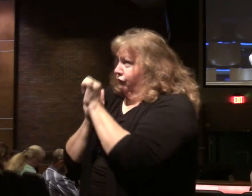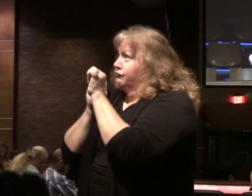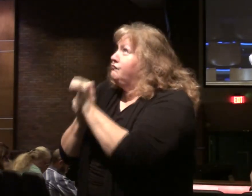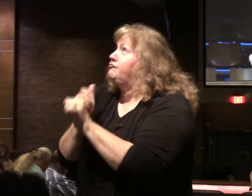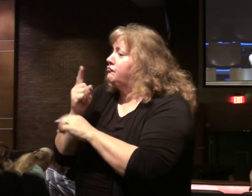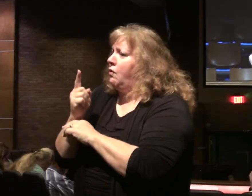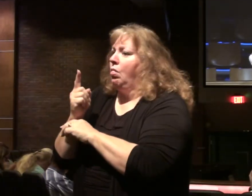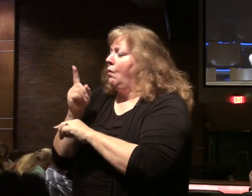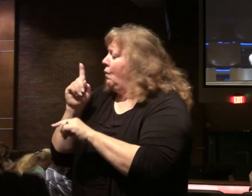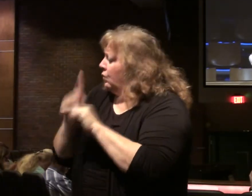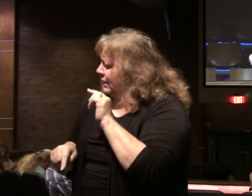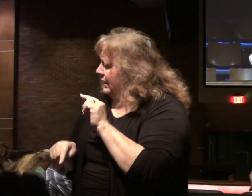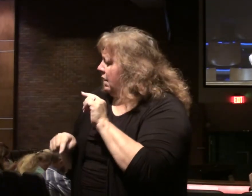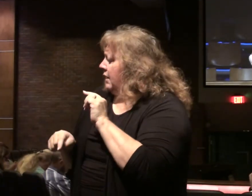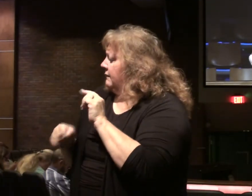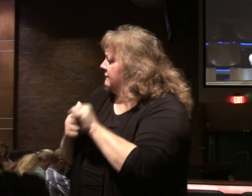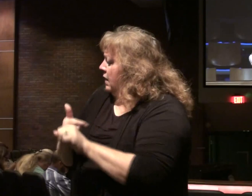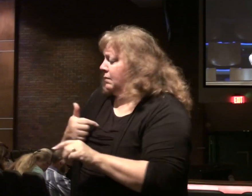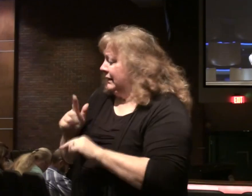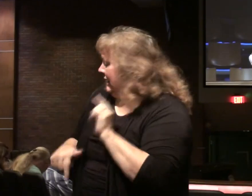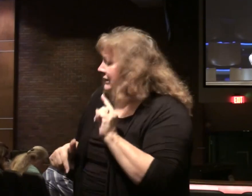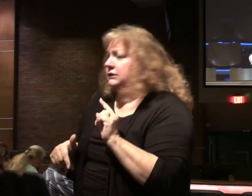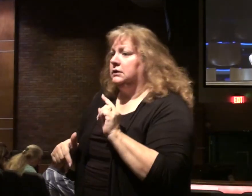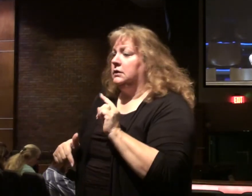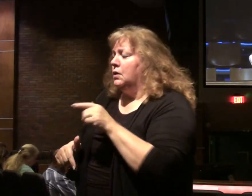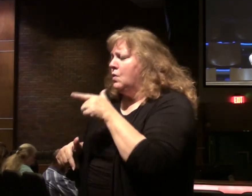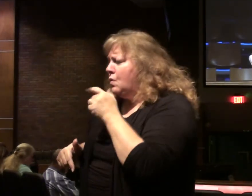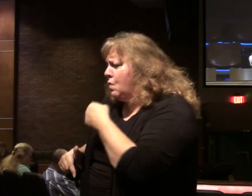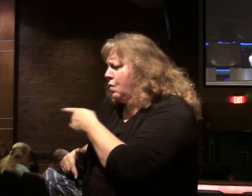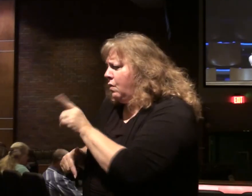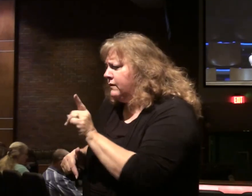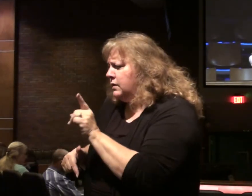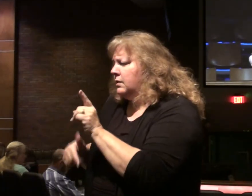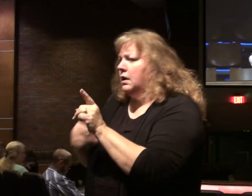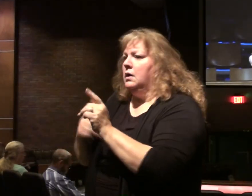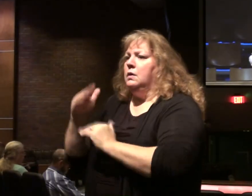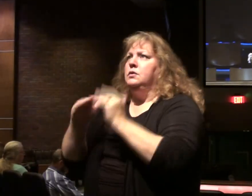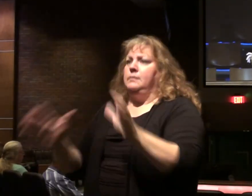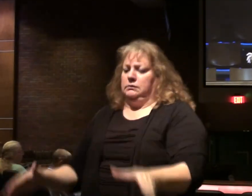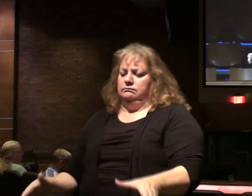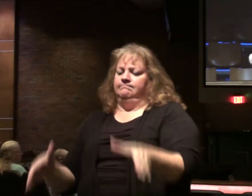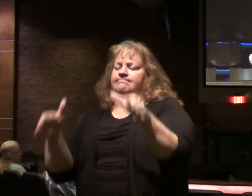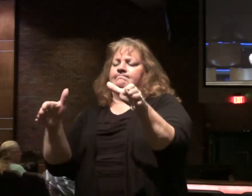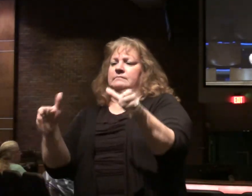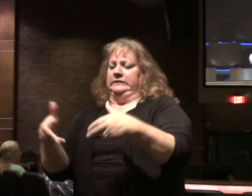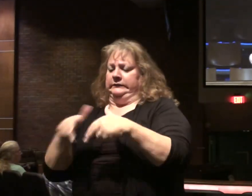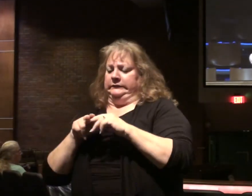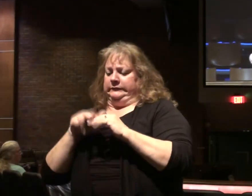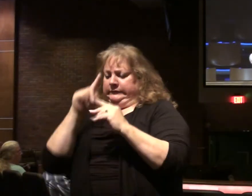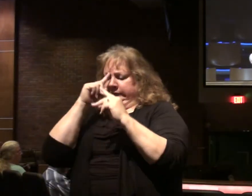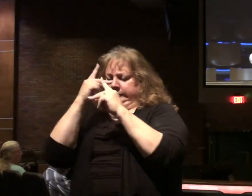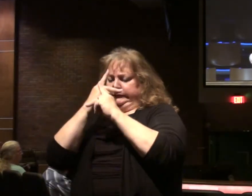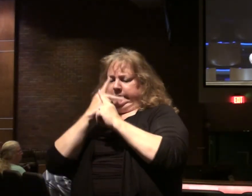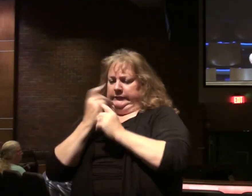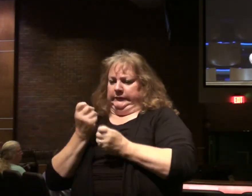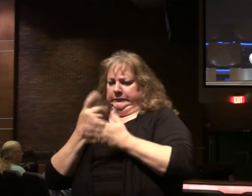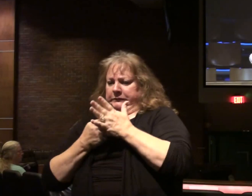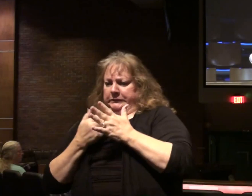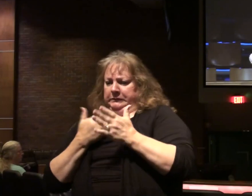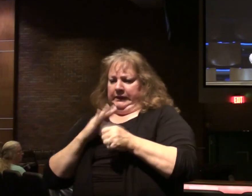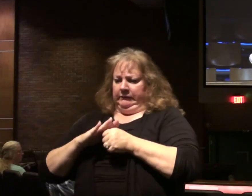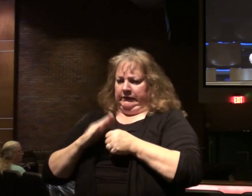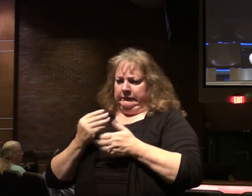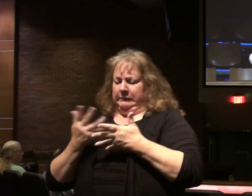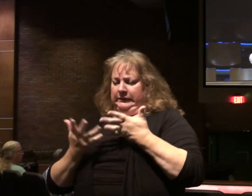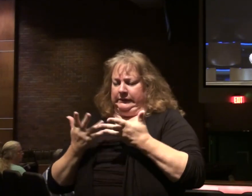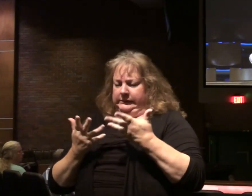cannot be My disciple. For which of you, when he wants to build a tower, does not first sit down and calculate the cost to see if he has enough